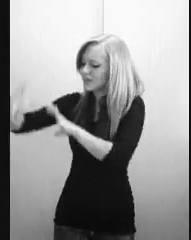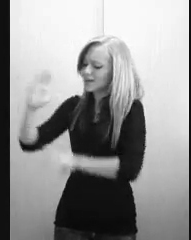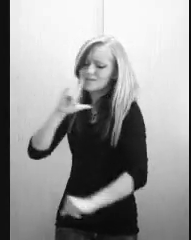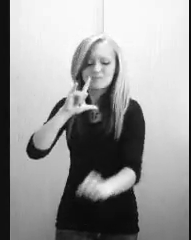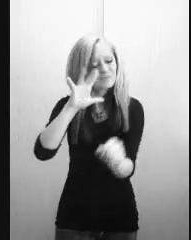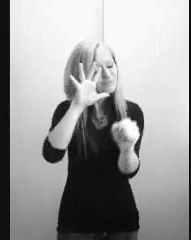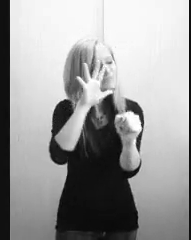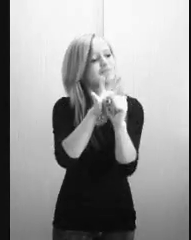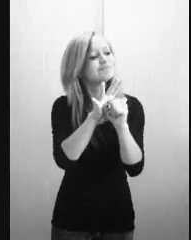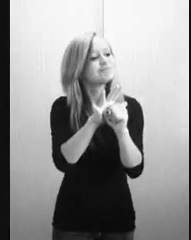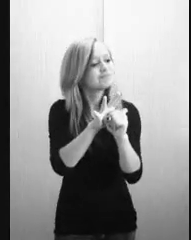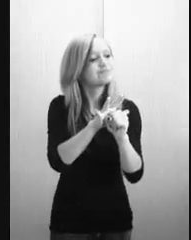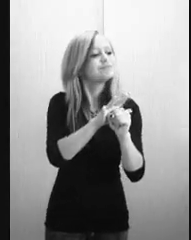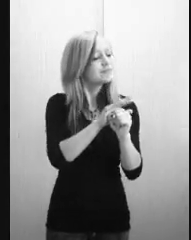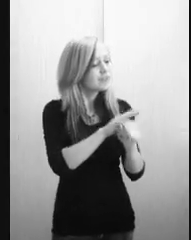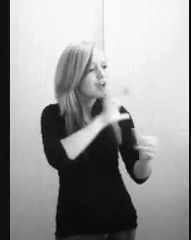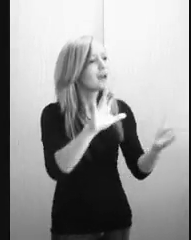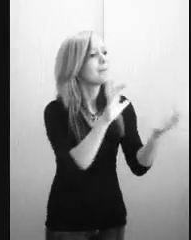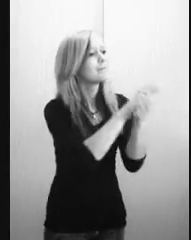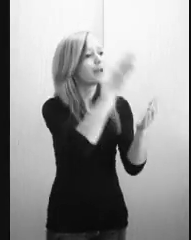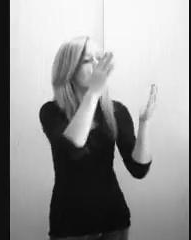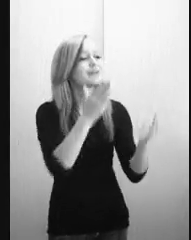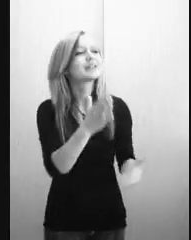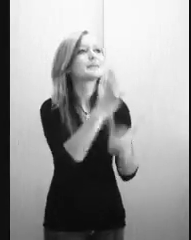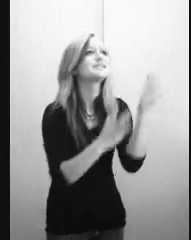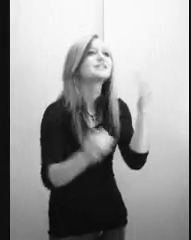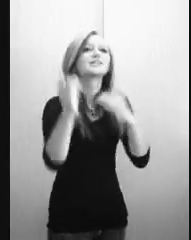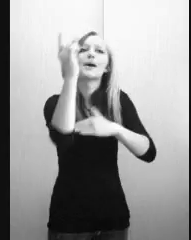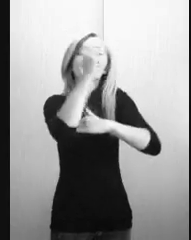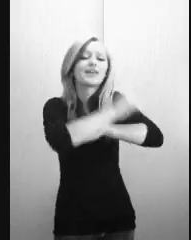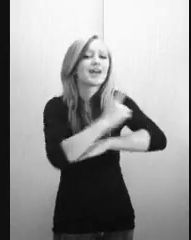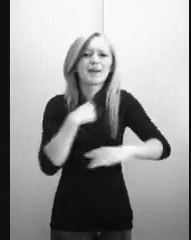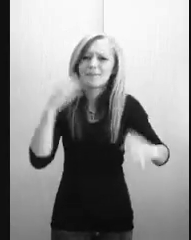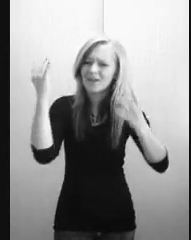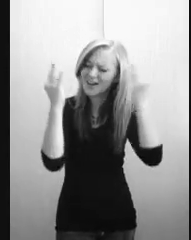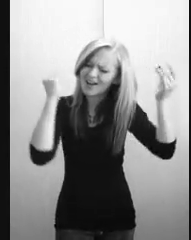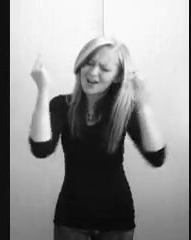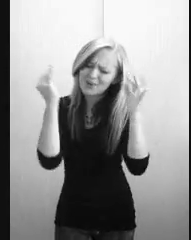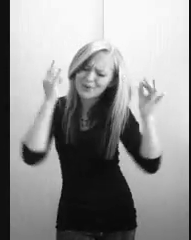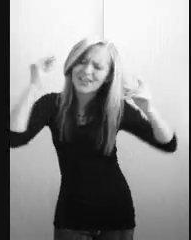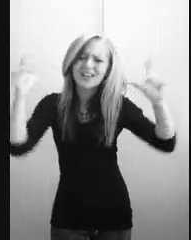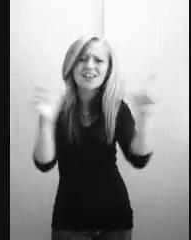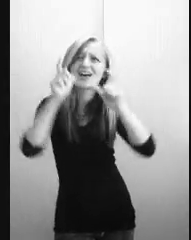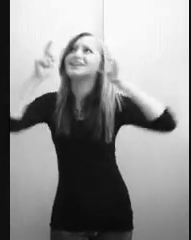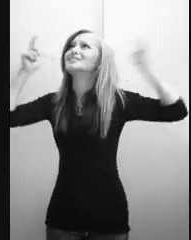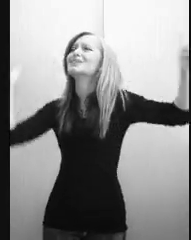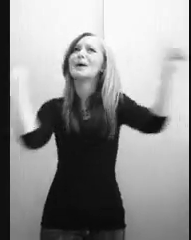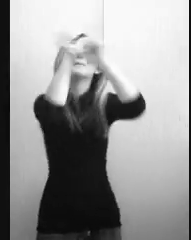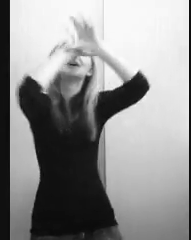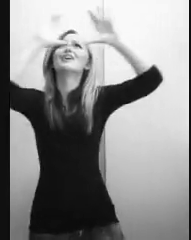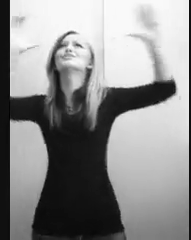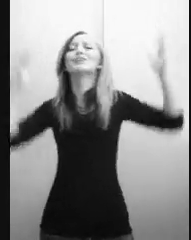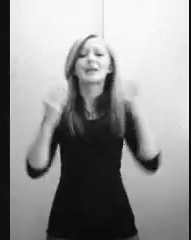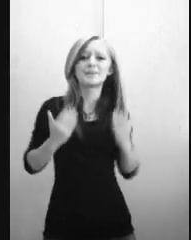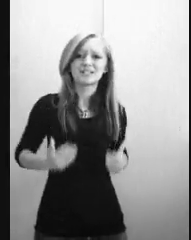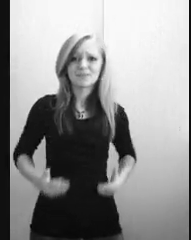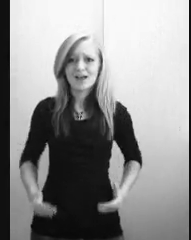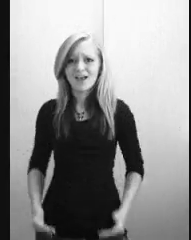Back then I swore I was gonna marry him someday But I realized some bigger dreams of